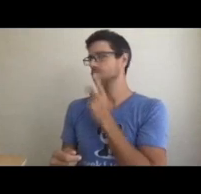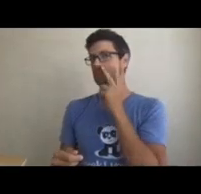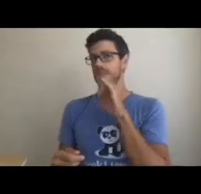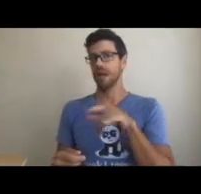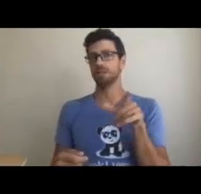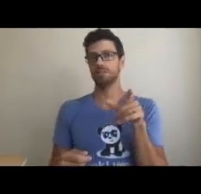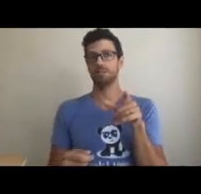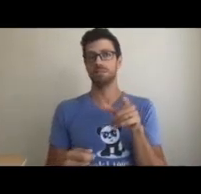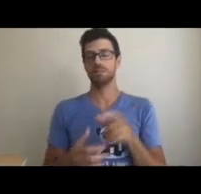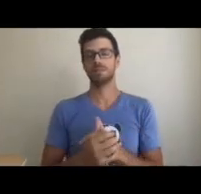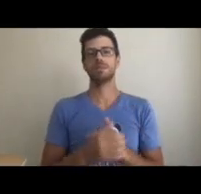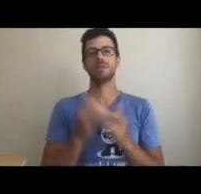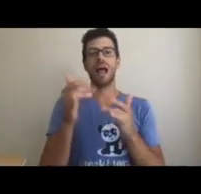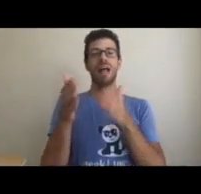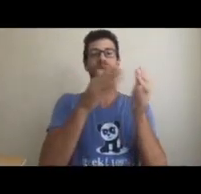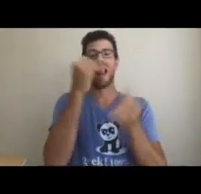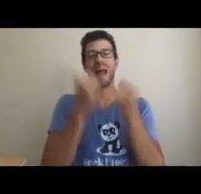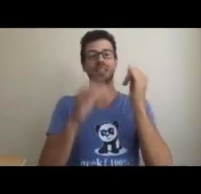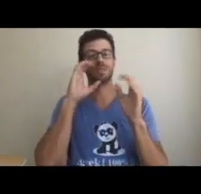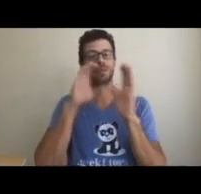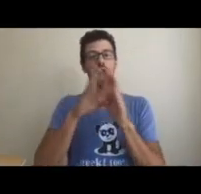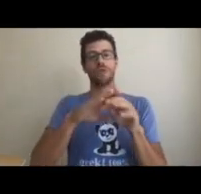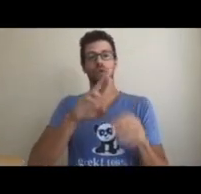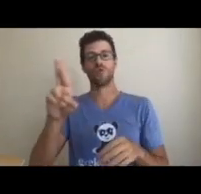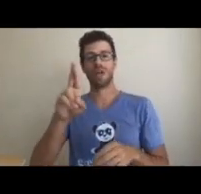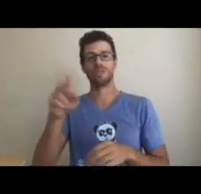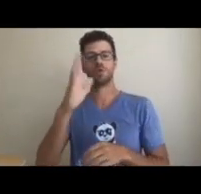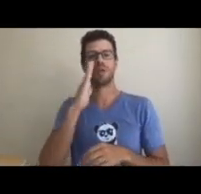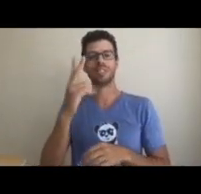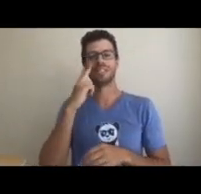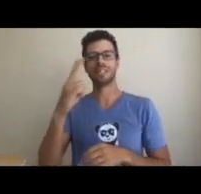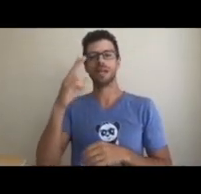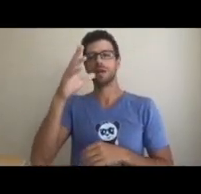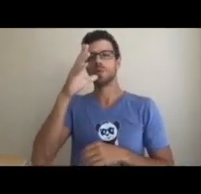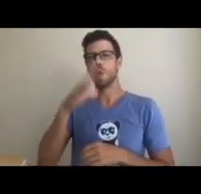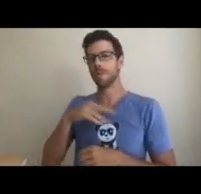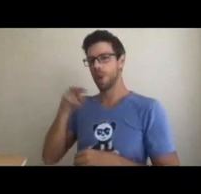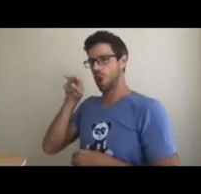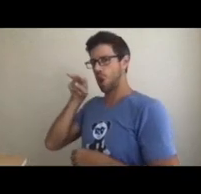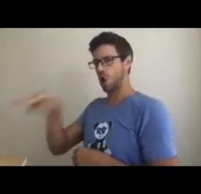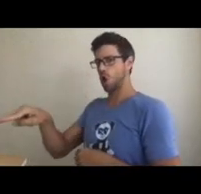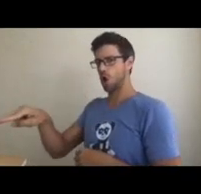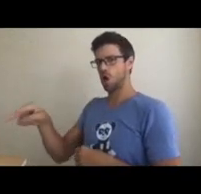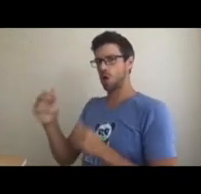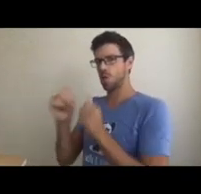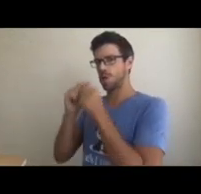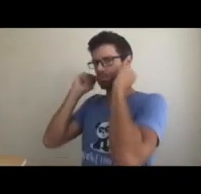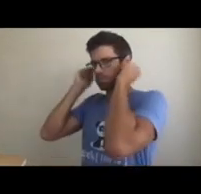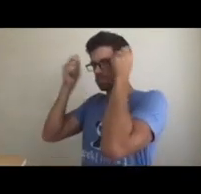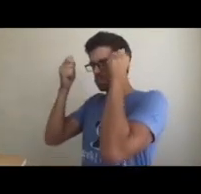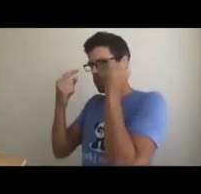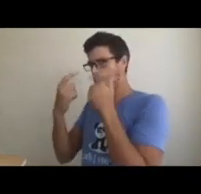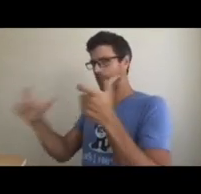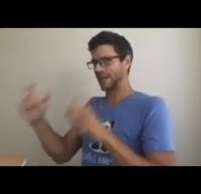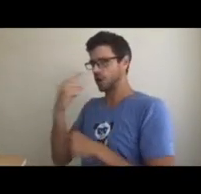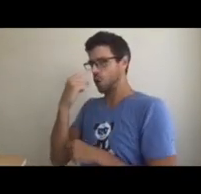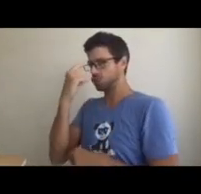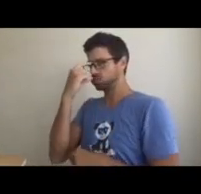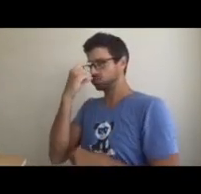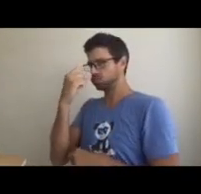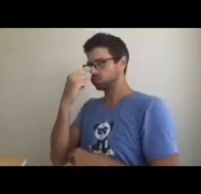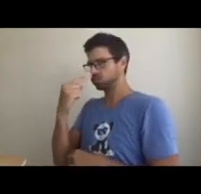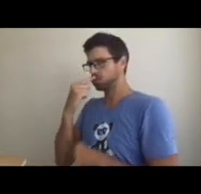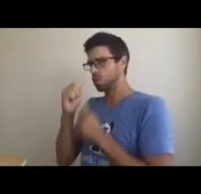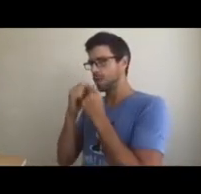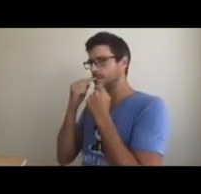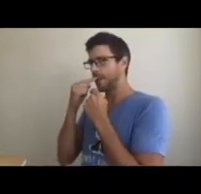simply because our perspectives differ. See these pictures? Look at the